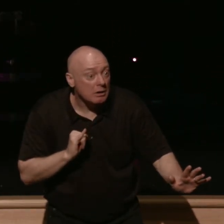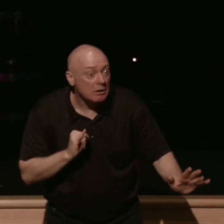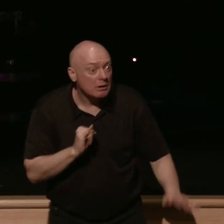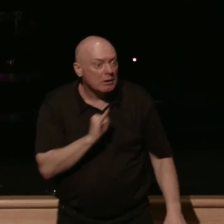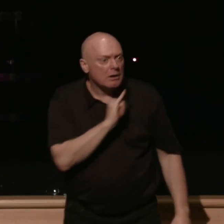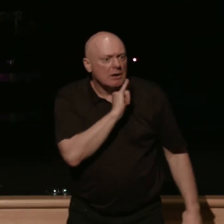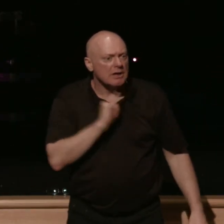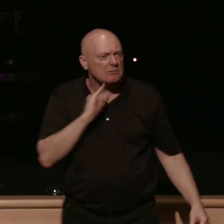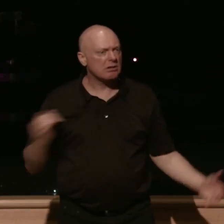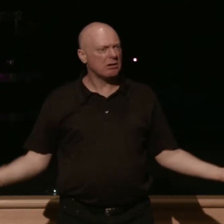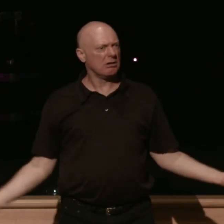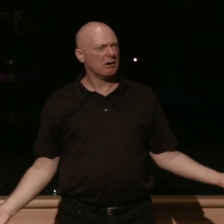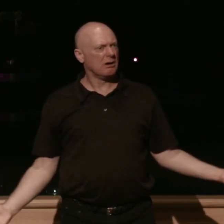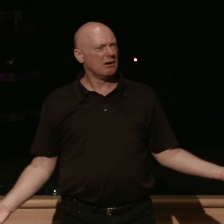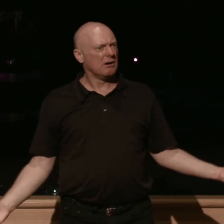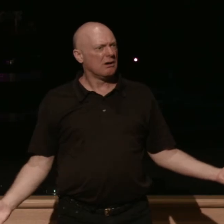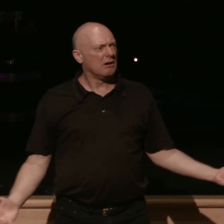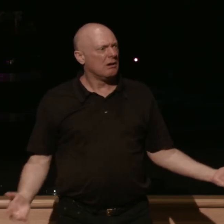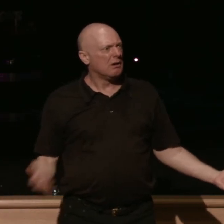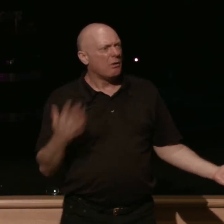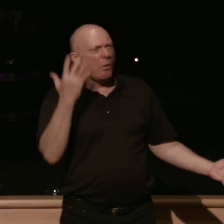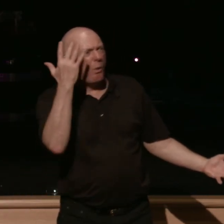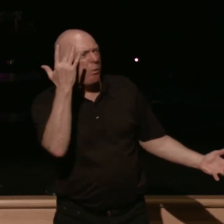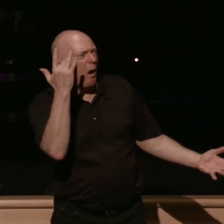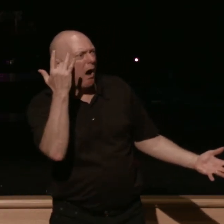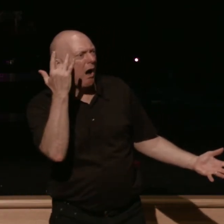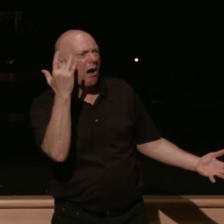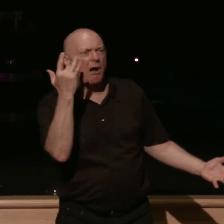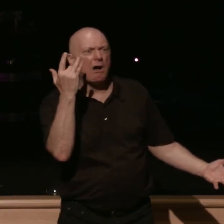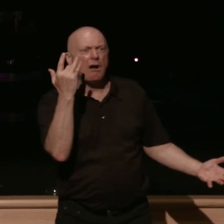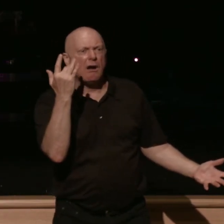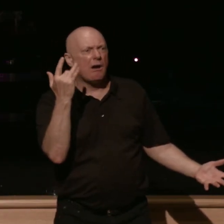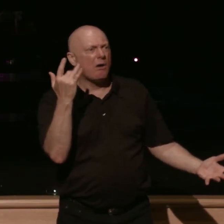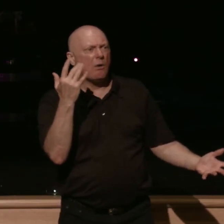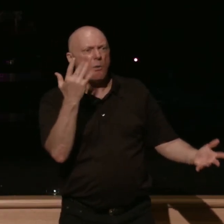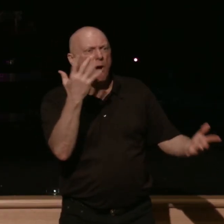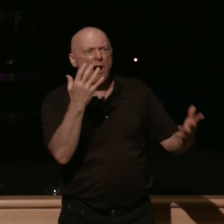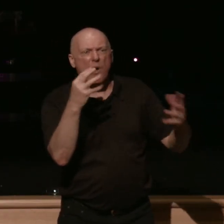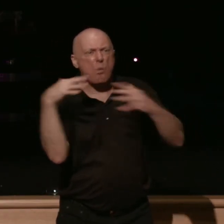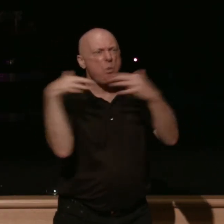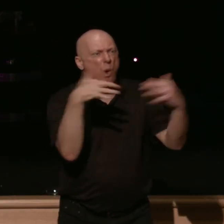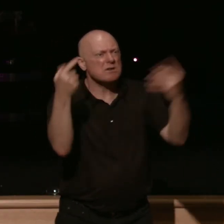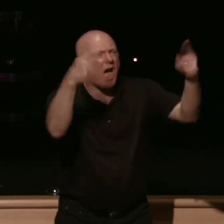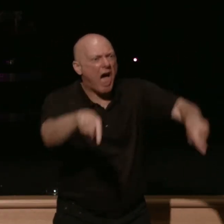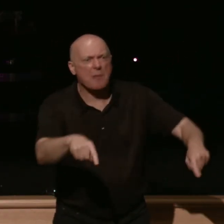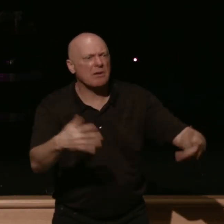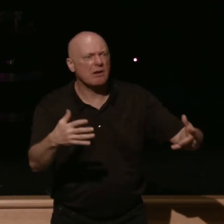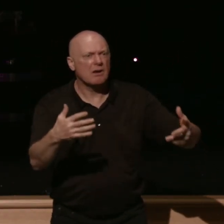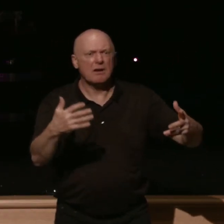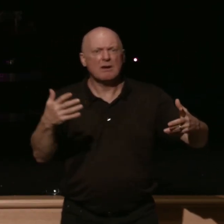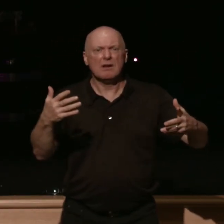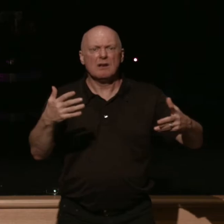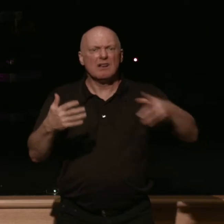Why is it that there's so many wars that have displaced millions of people? And those warlords, they just seem to get ahead.